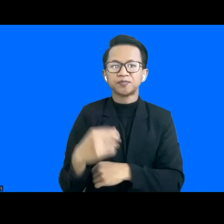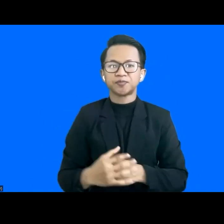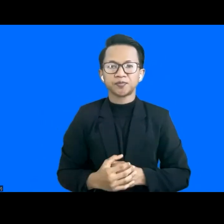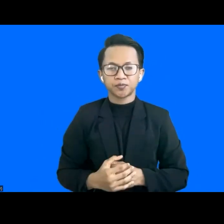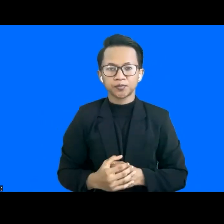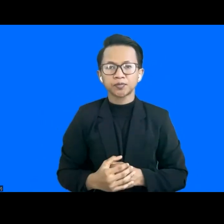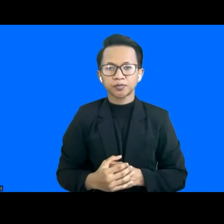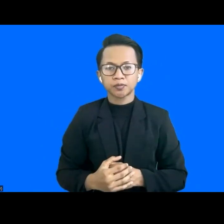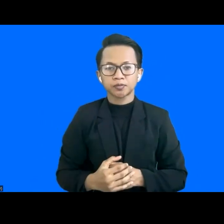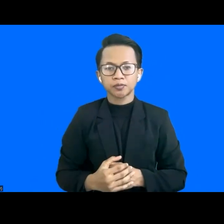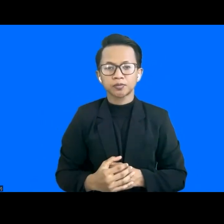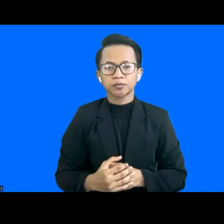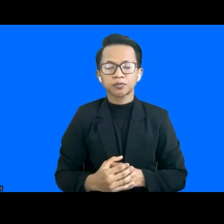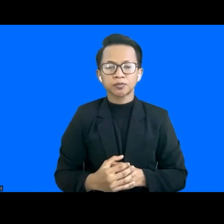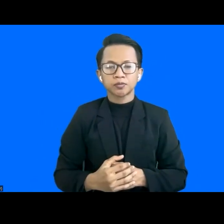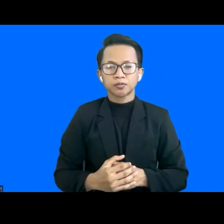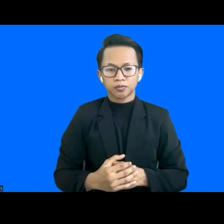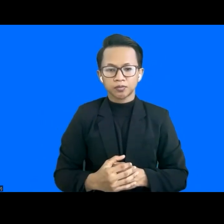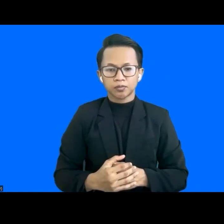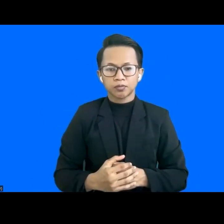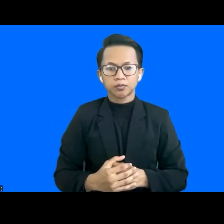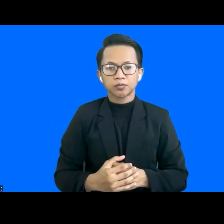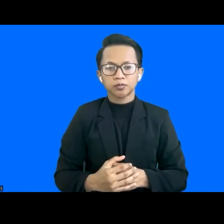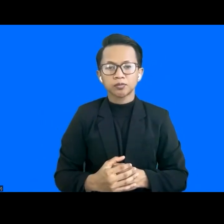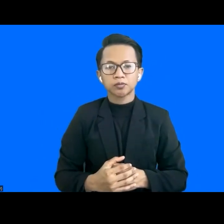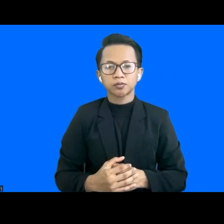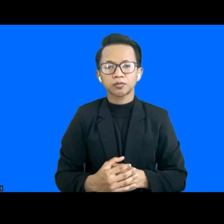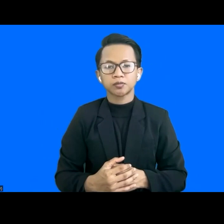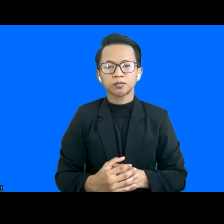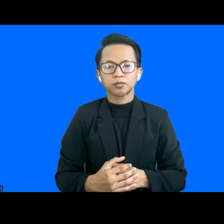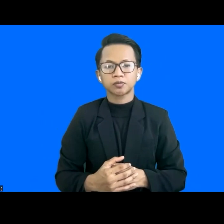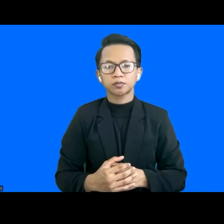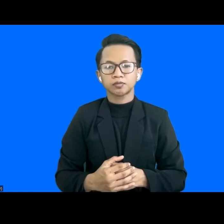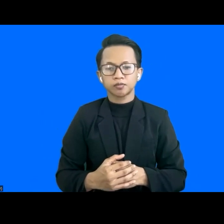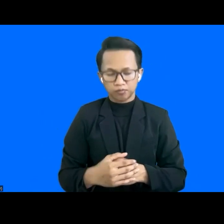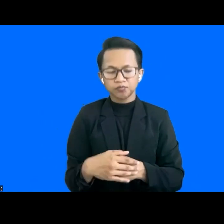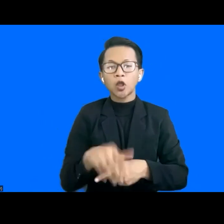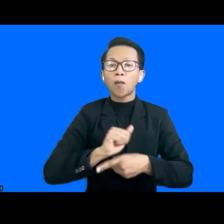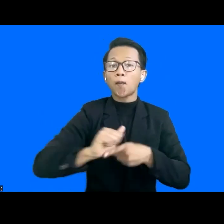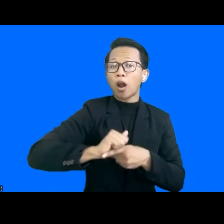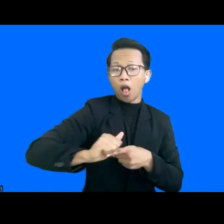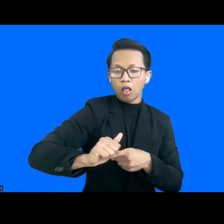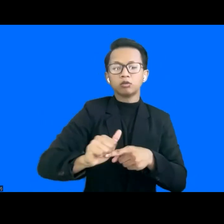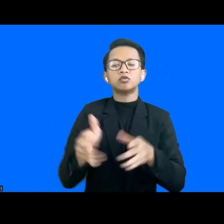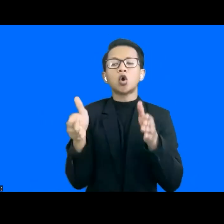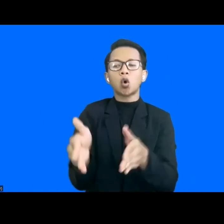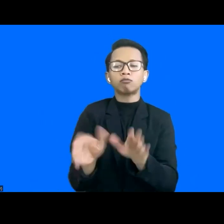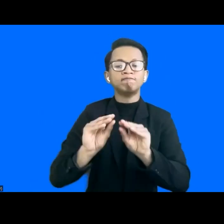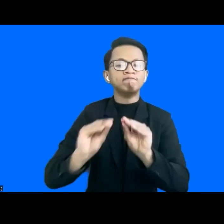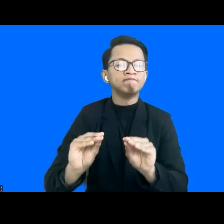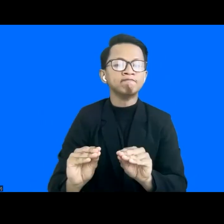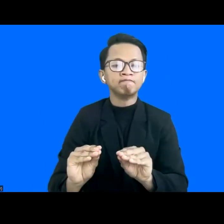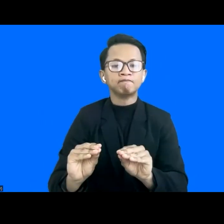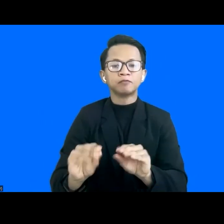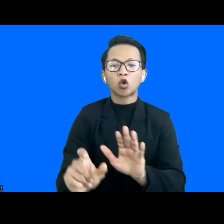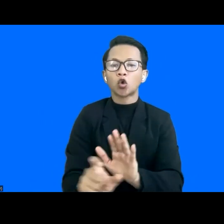prepare them to meet the demand of the business sector, the training and teaching in the education system should focus